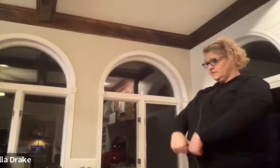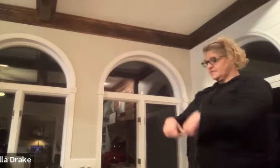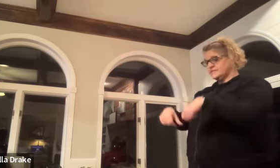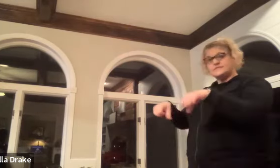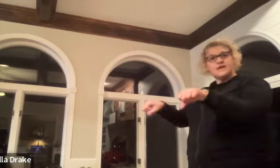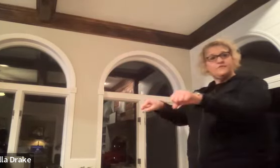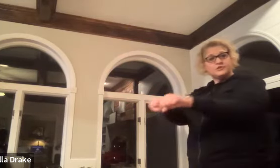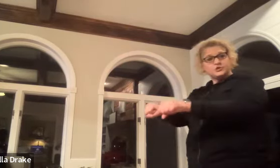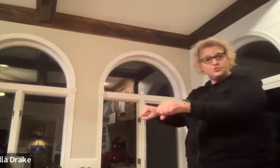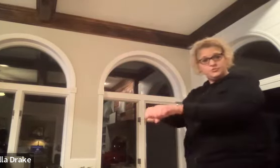this is a sign for shoes